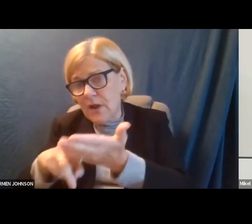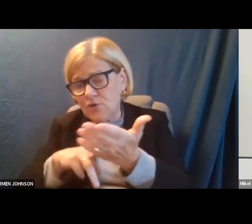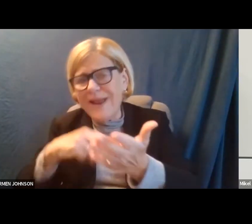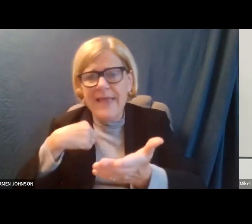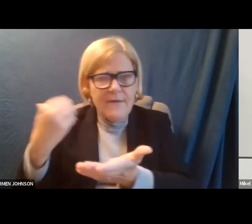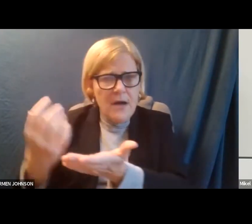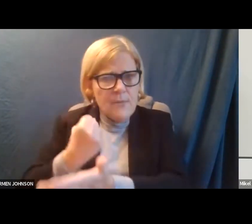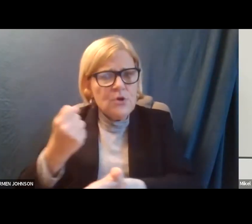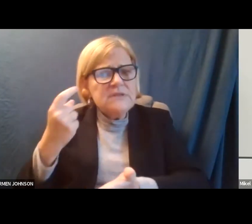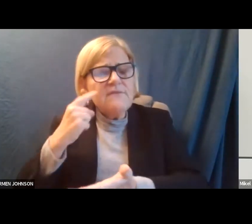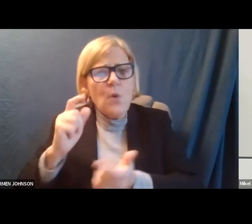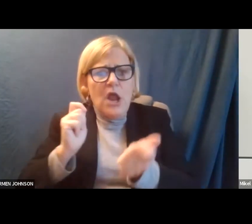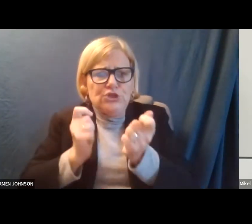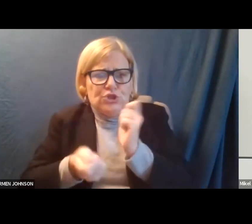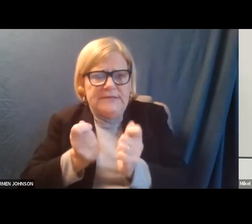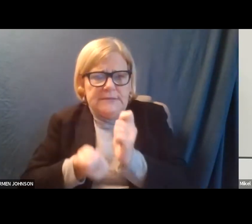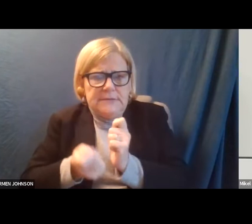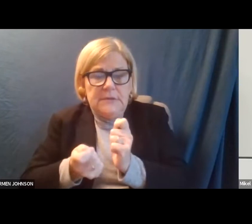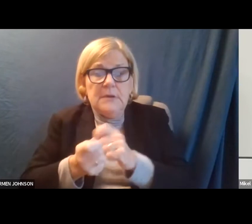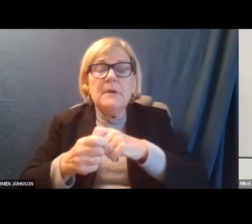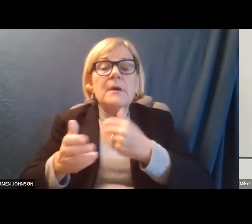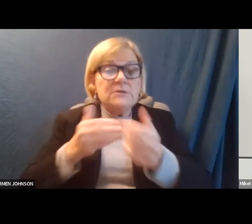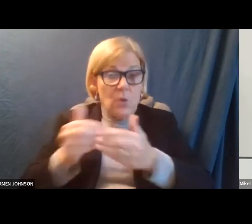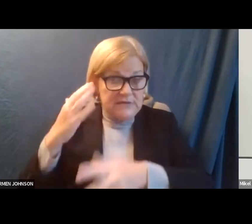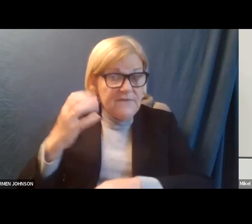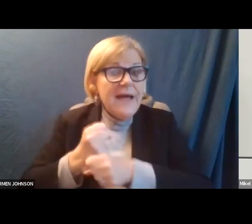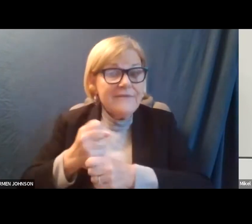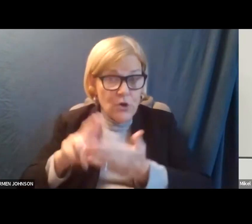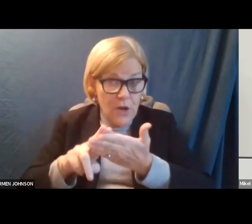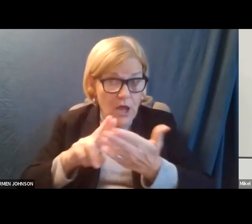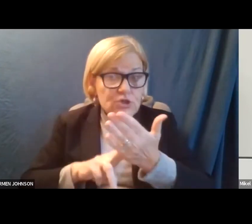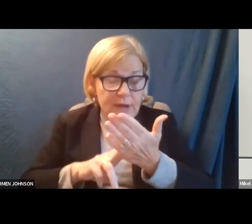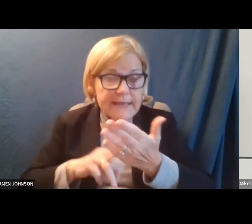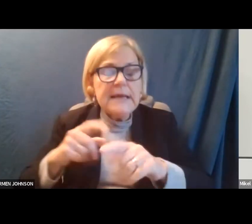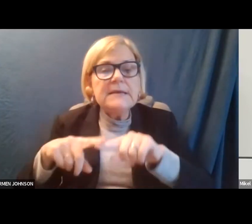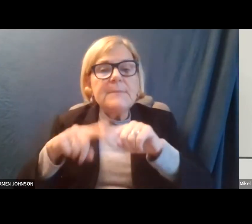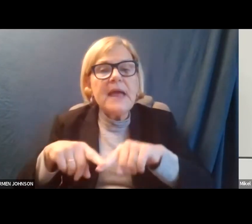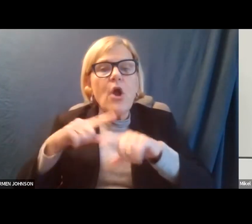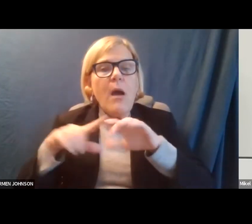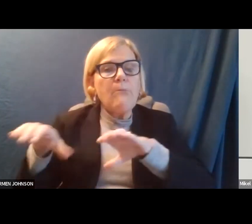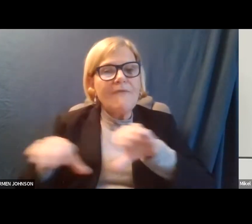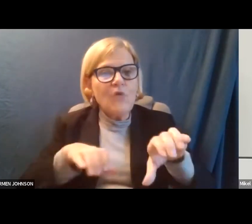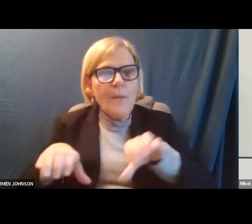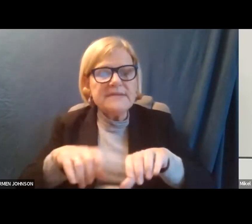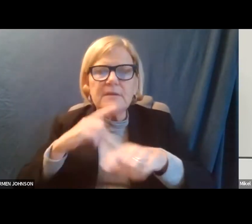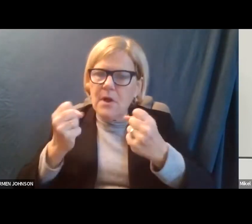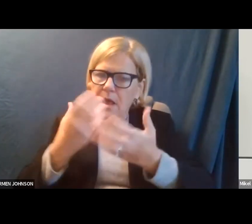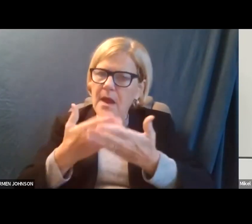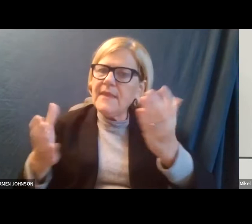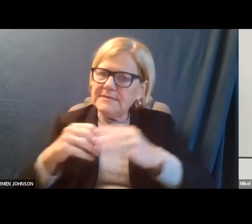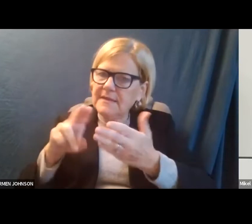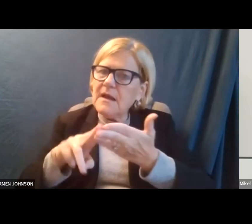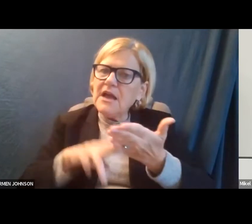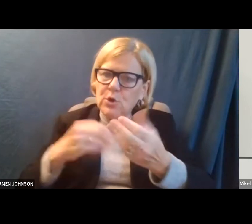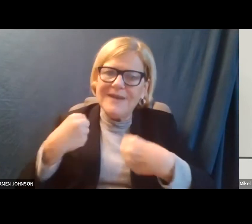opportunities to adjust. So though it's a five-year contract, um, depending on performance, there are a lot of things in the contract